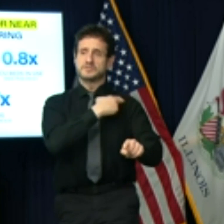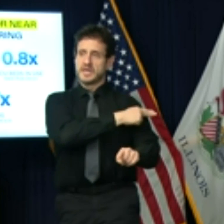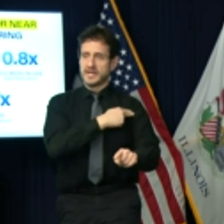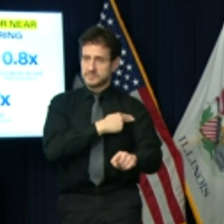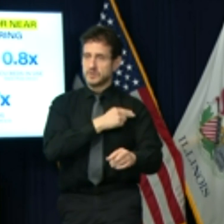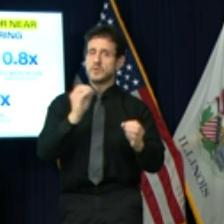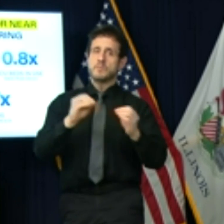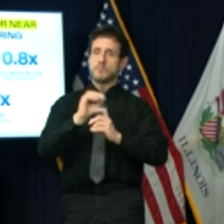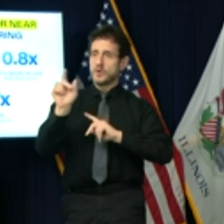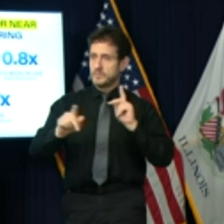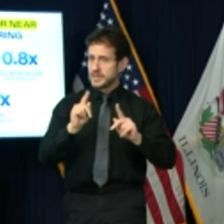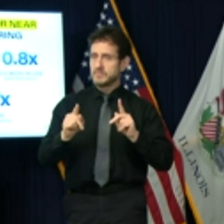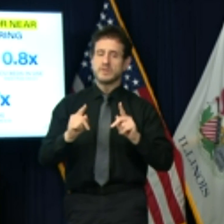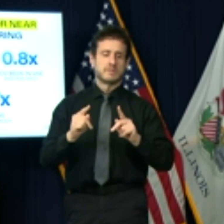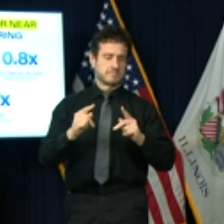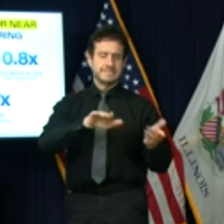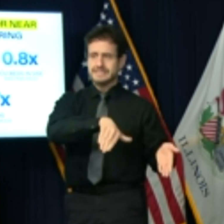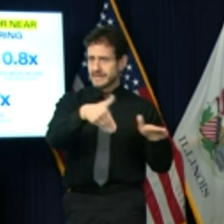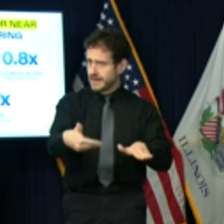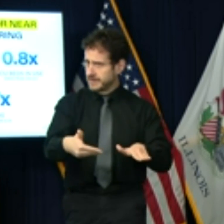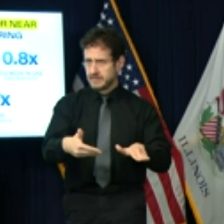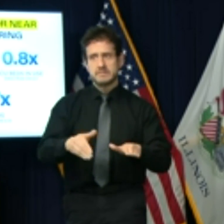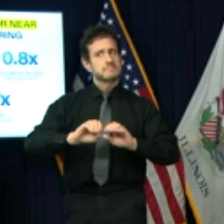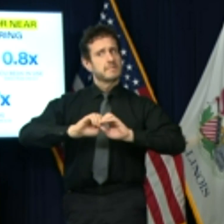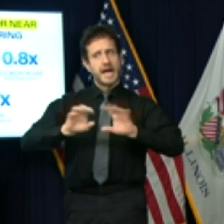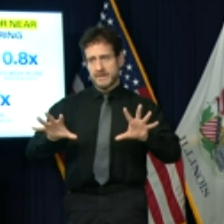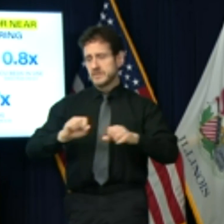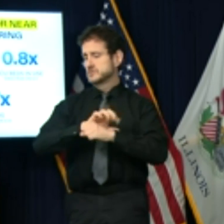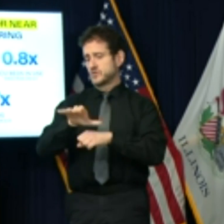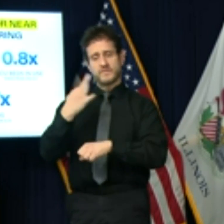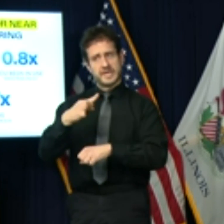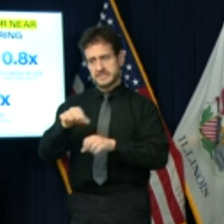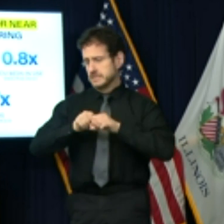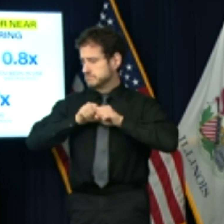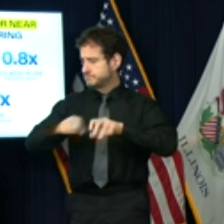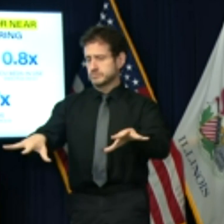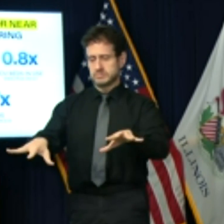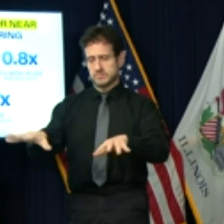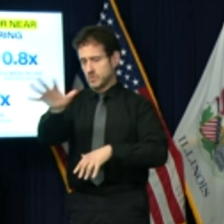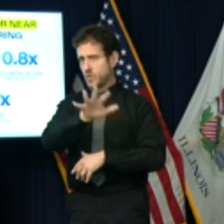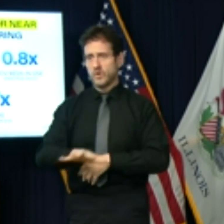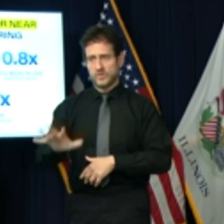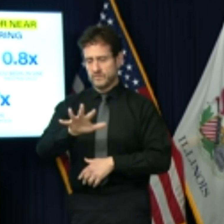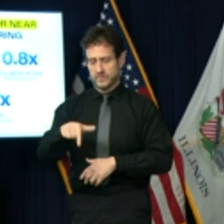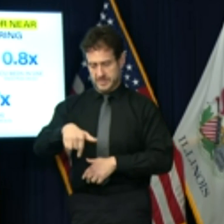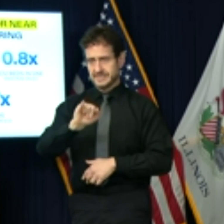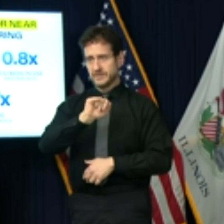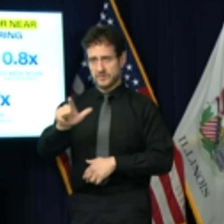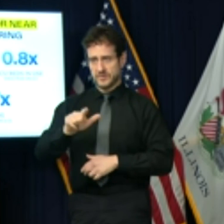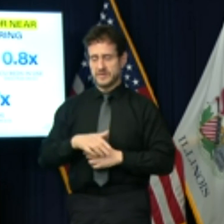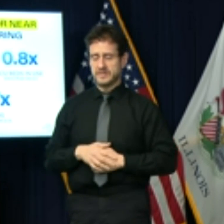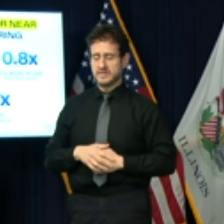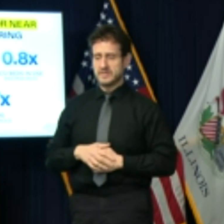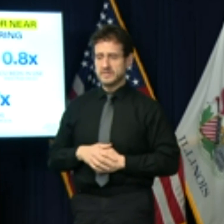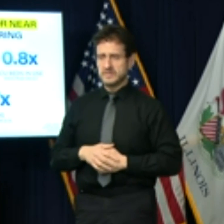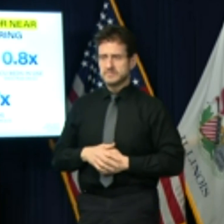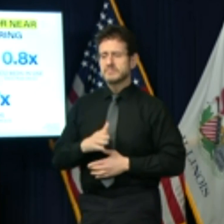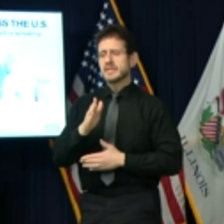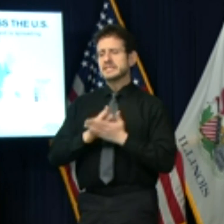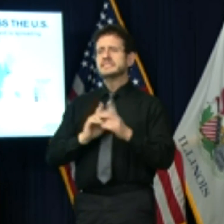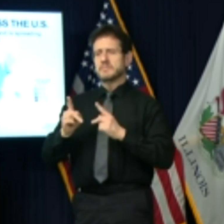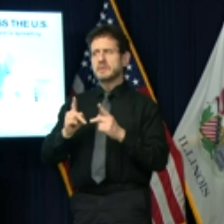it's clear that it's here. There were predictions that we would have a fall